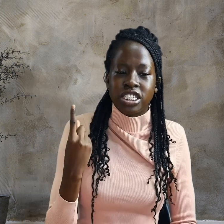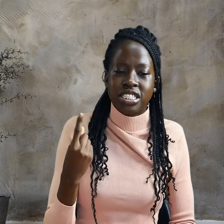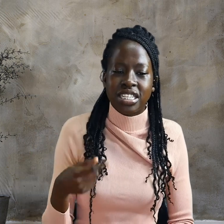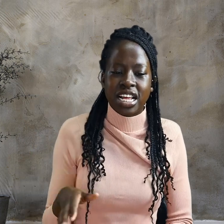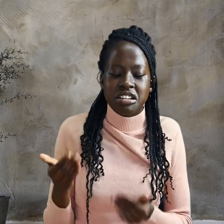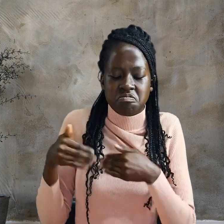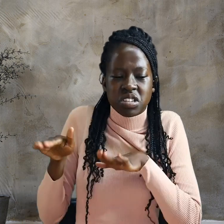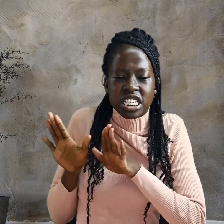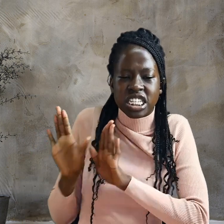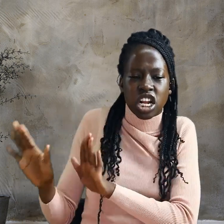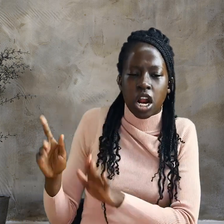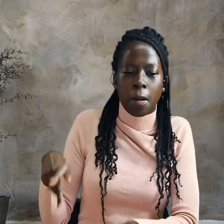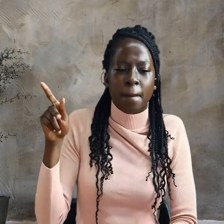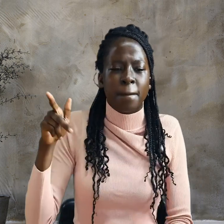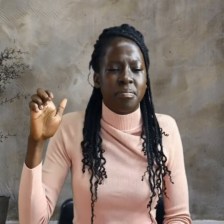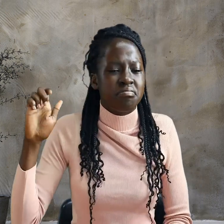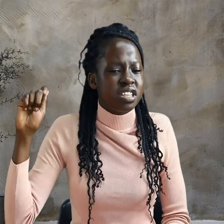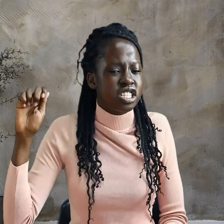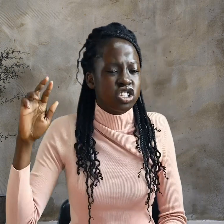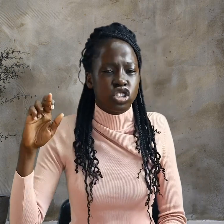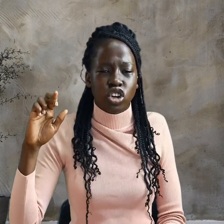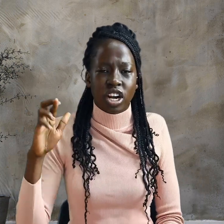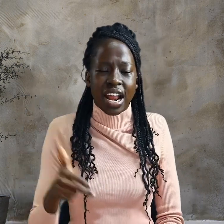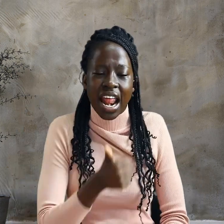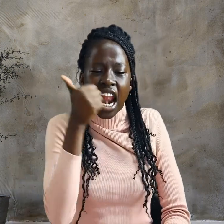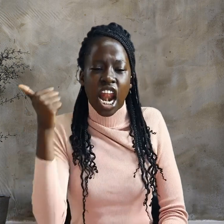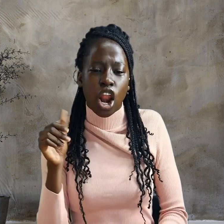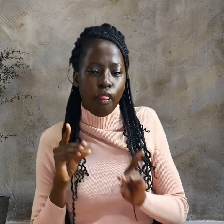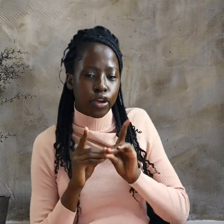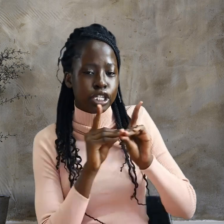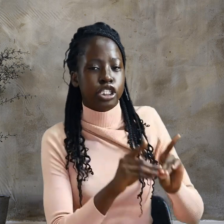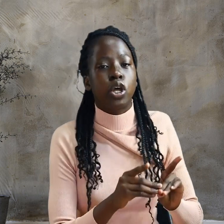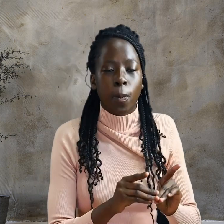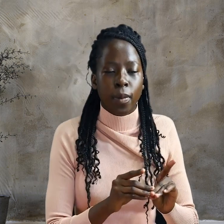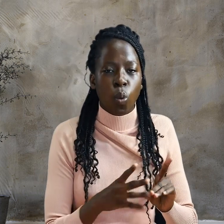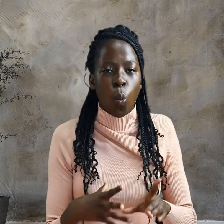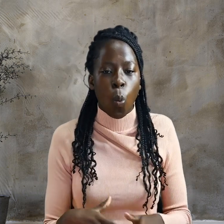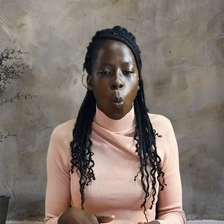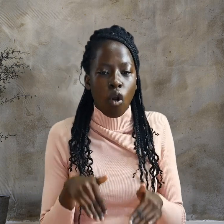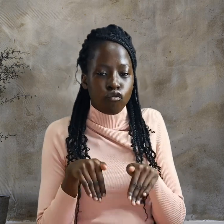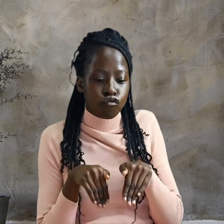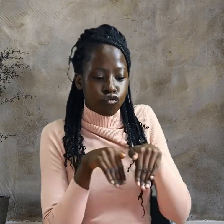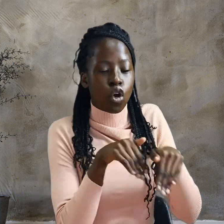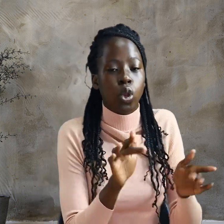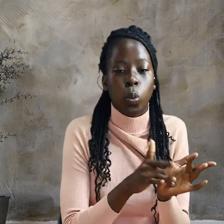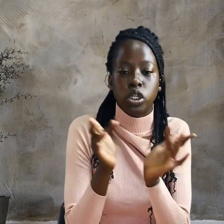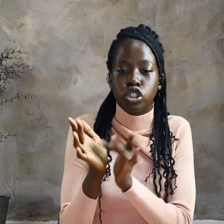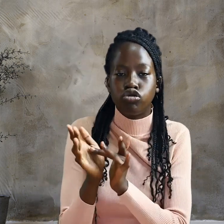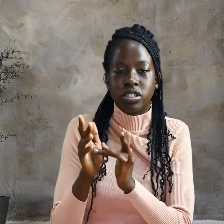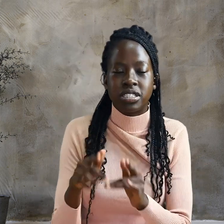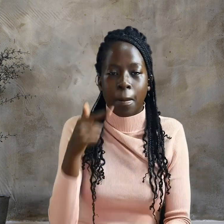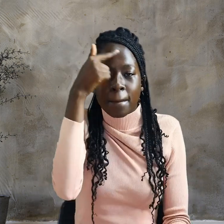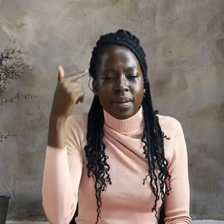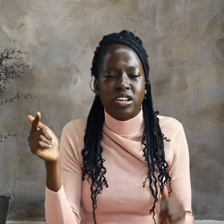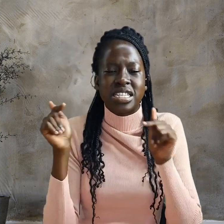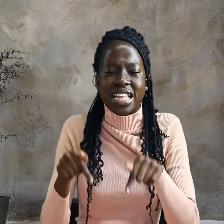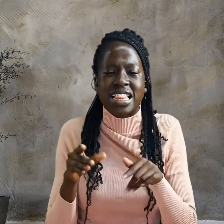Simon Peter and another disciple were following Jesus because this disciple was known